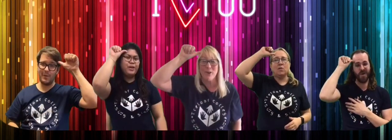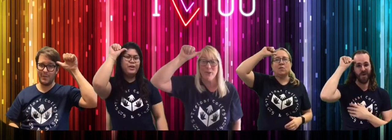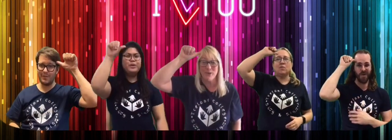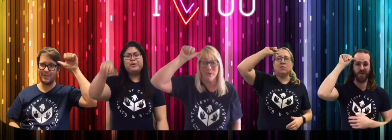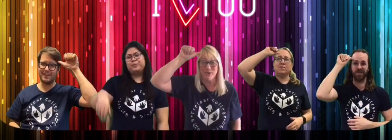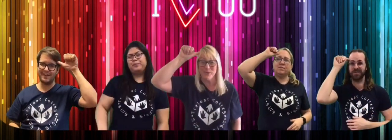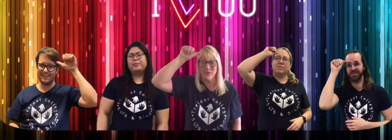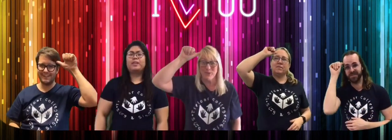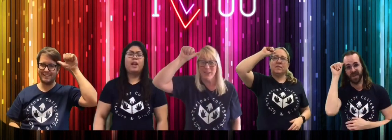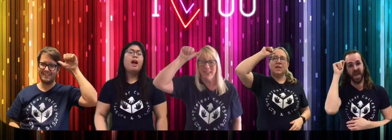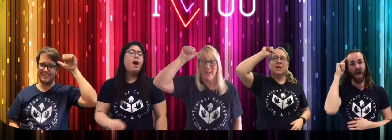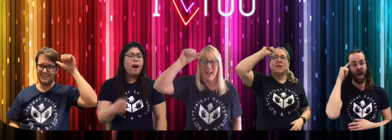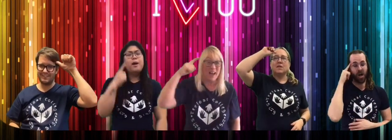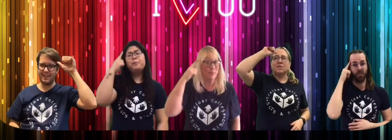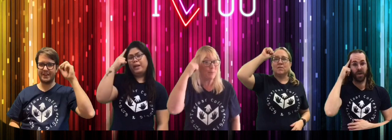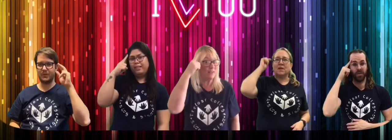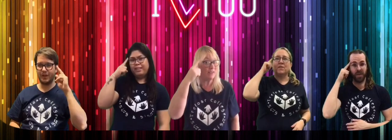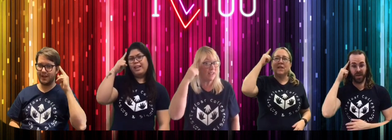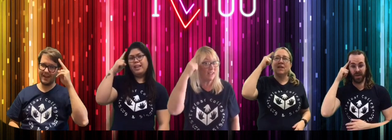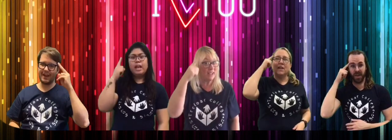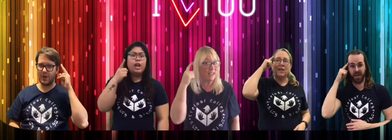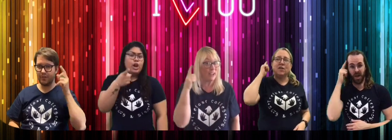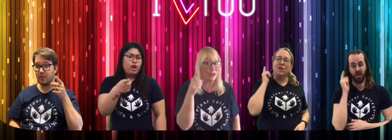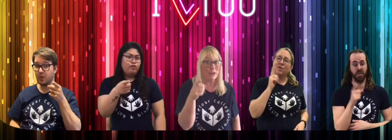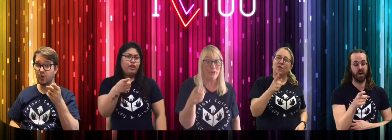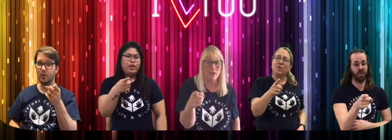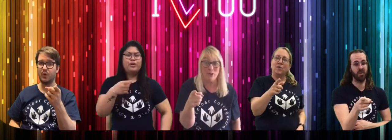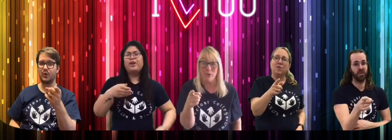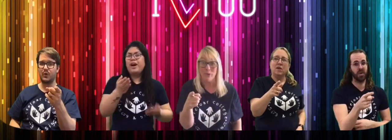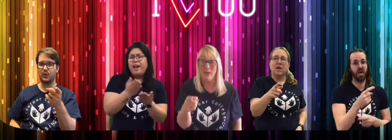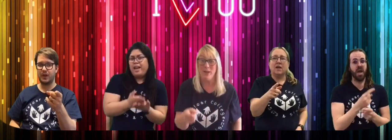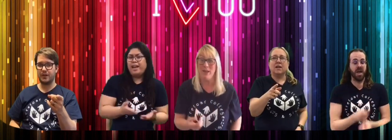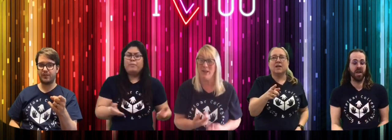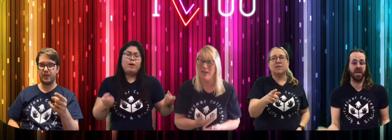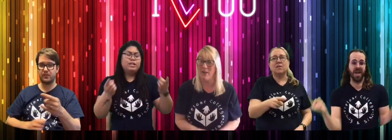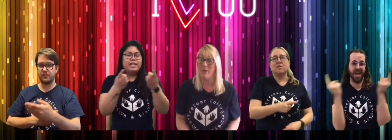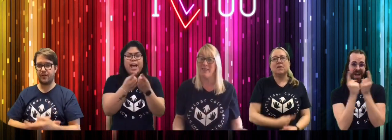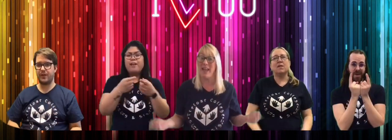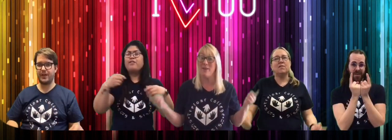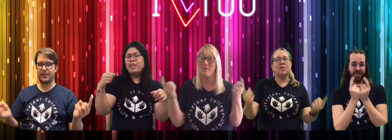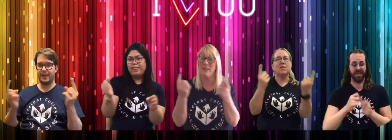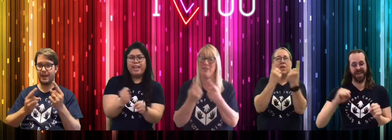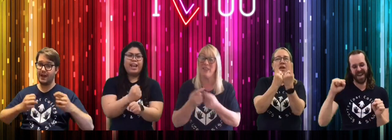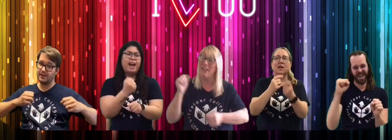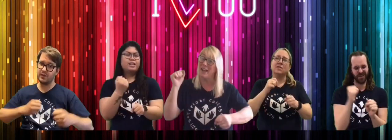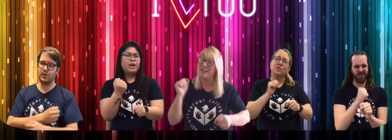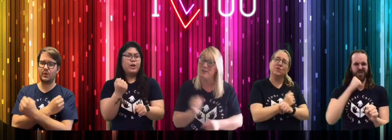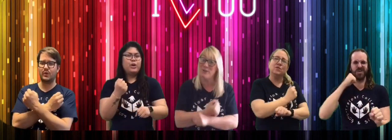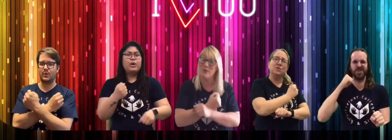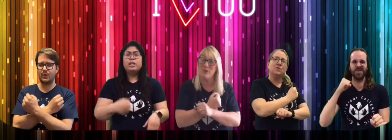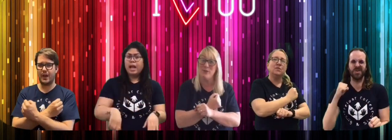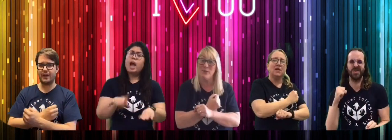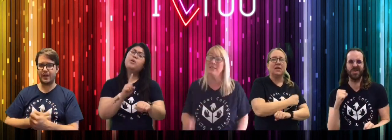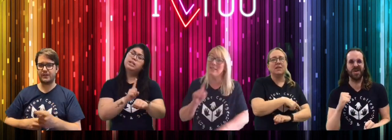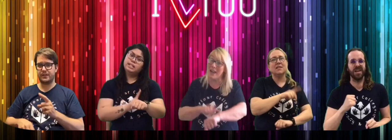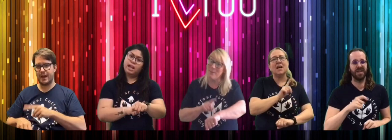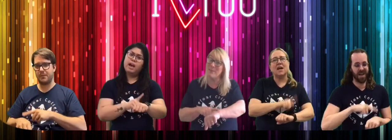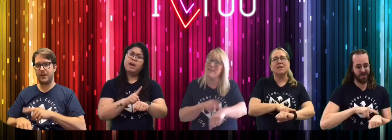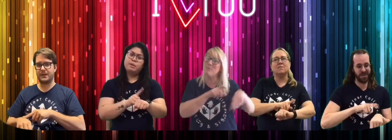I'll be thinking of you in most everything I do. Now the time